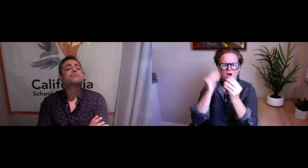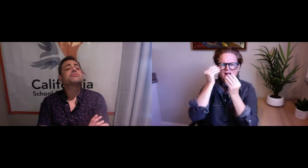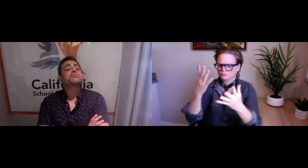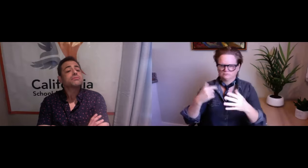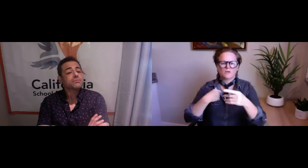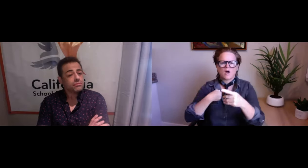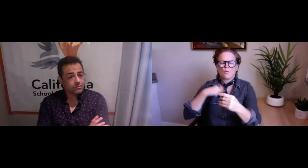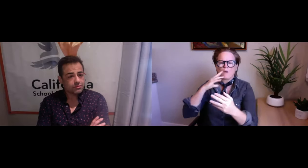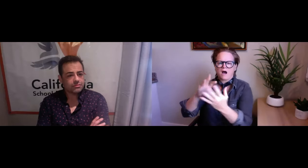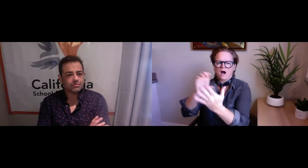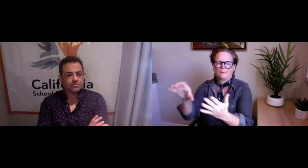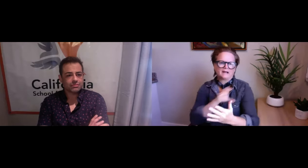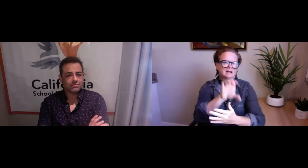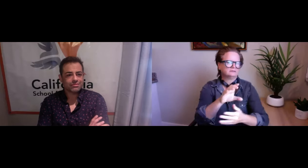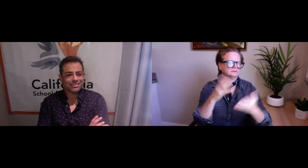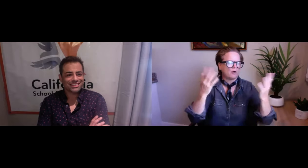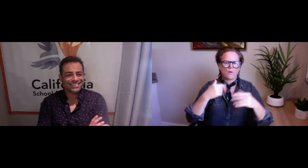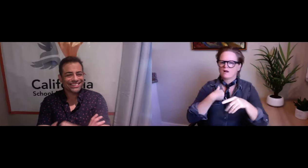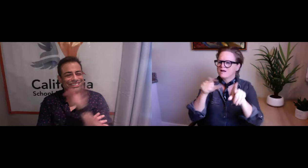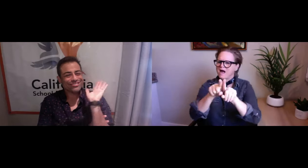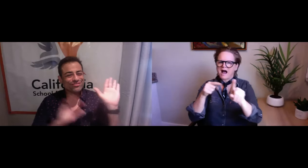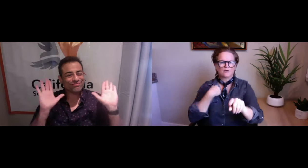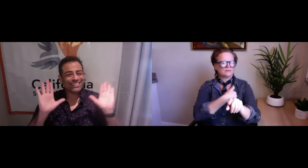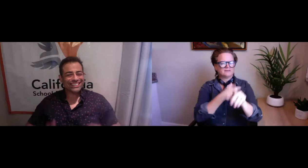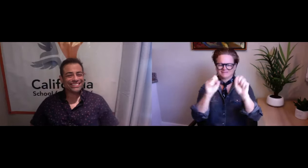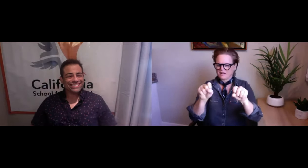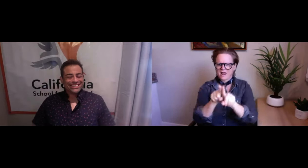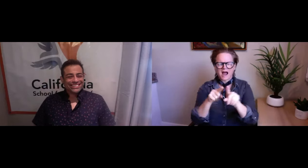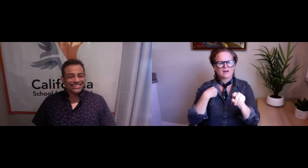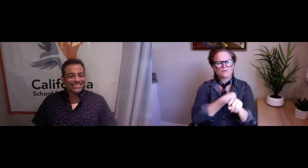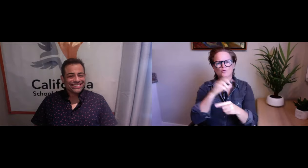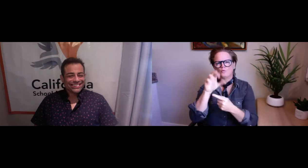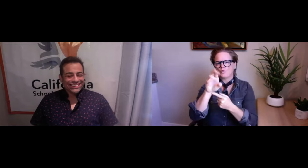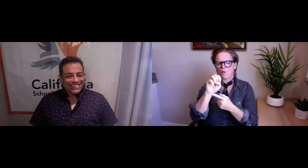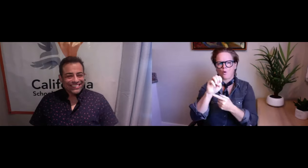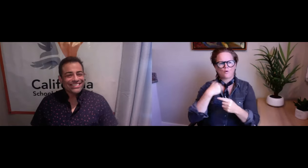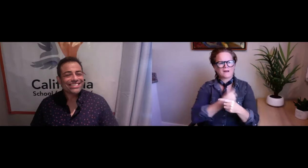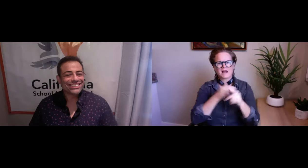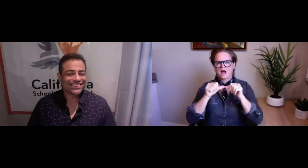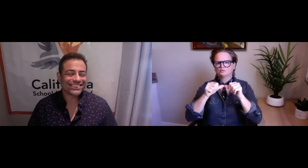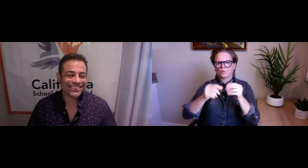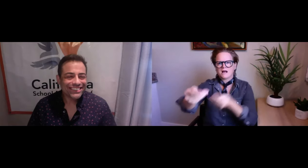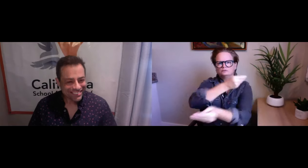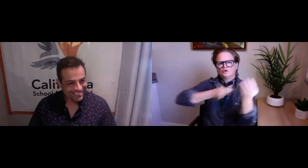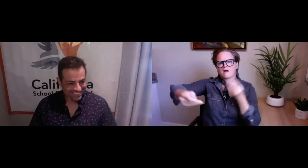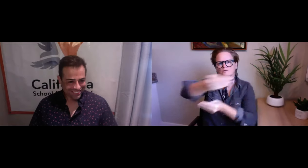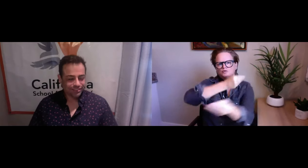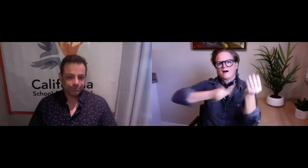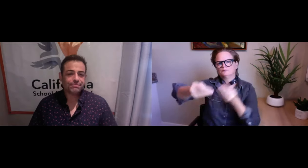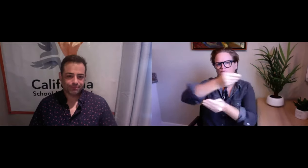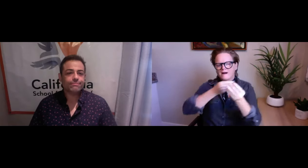Contact Dr. Lynn McQuarrie for more information. Email is contact at sign2reed.com.